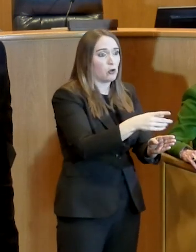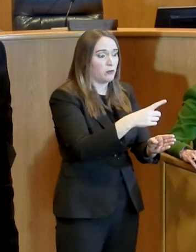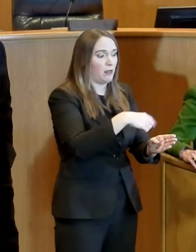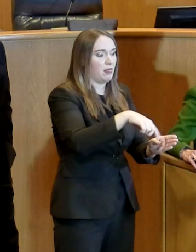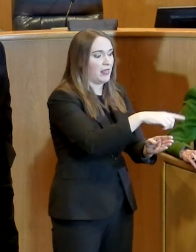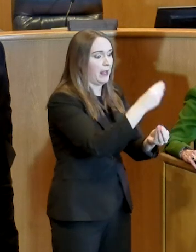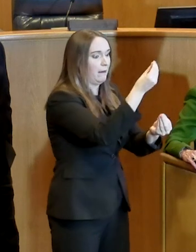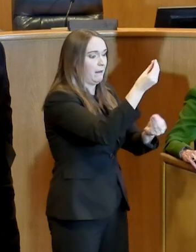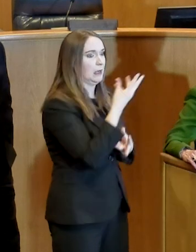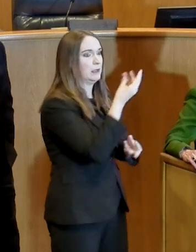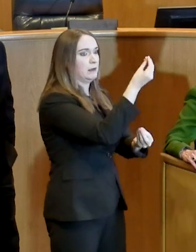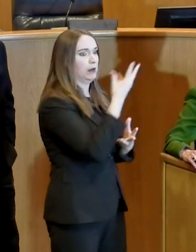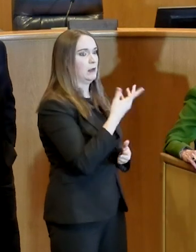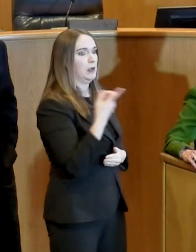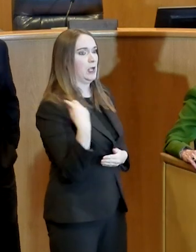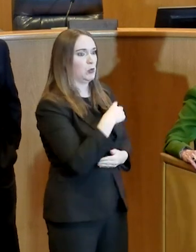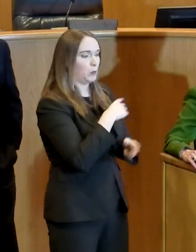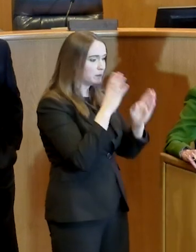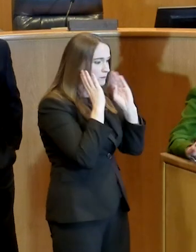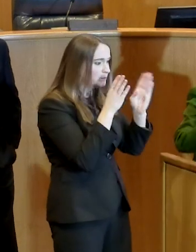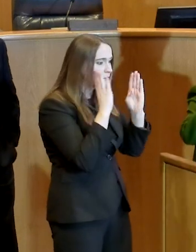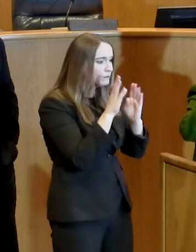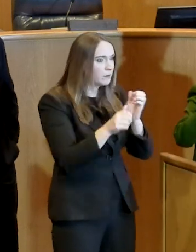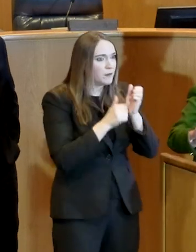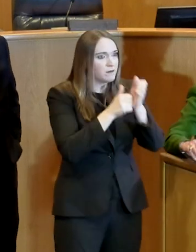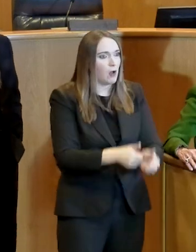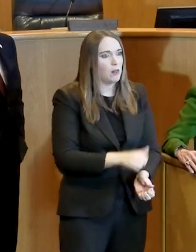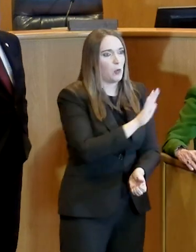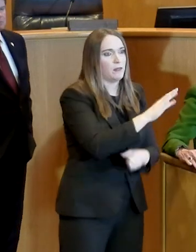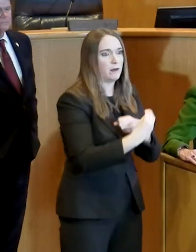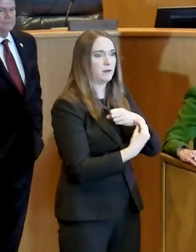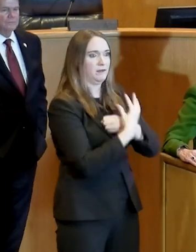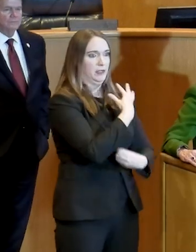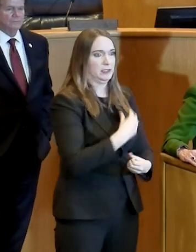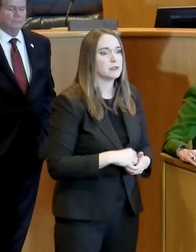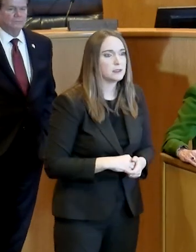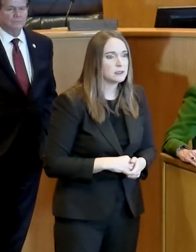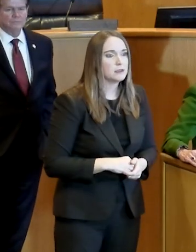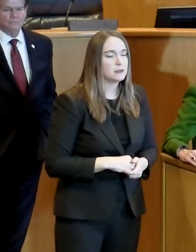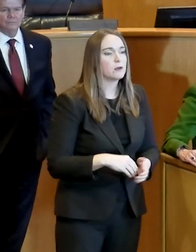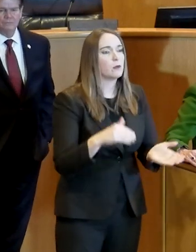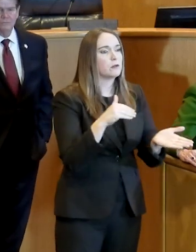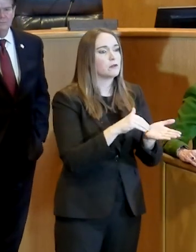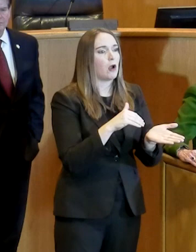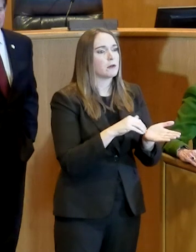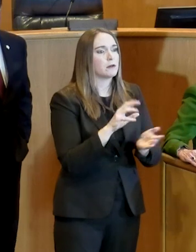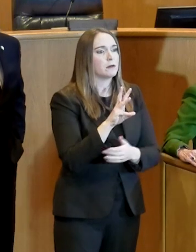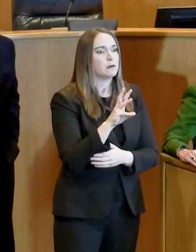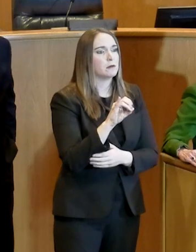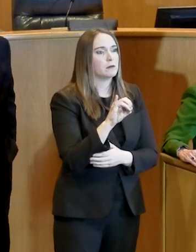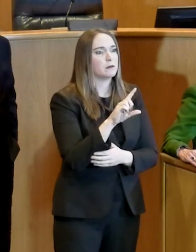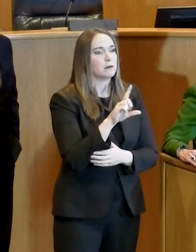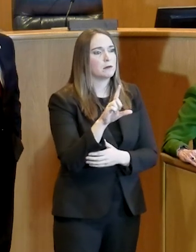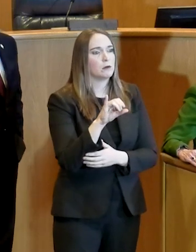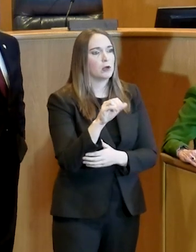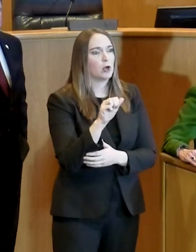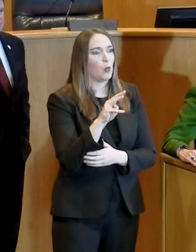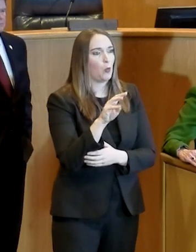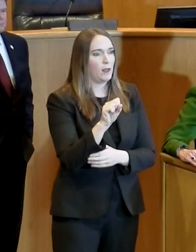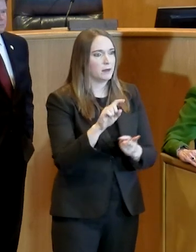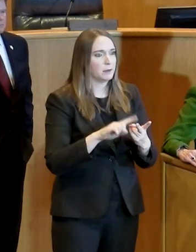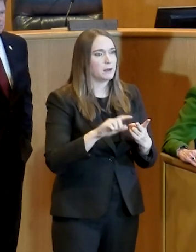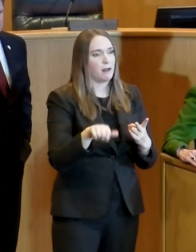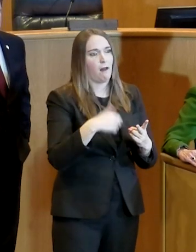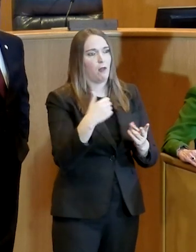and the city's public health authority, and we're acting on that along with input from, like, Dr. Williams and other medicals. So it's hard to